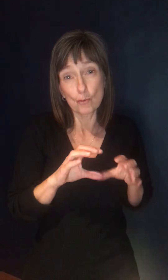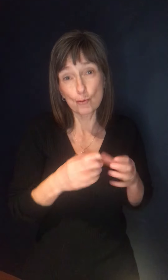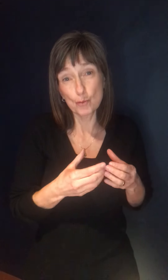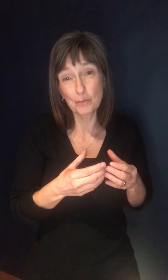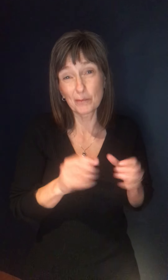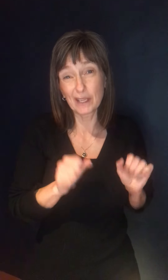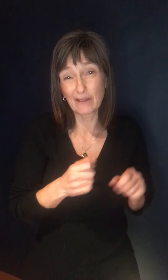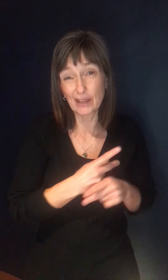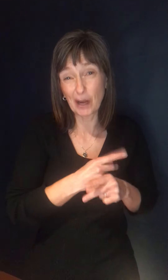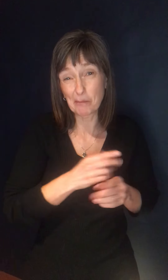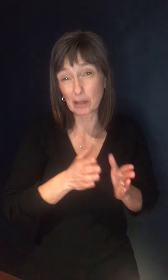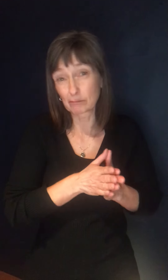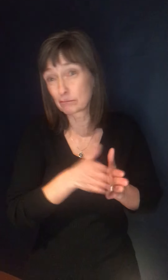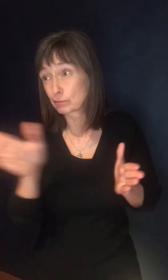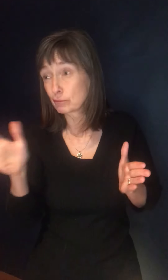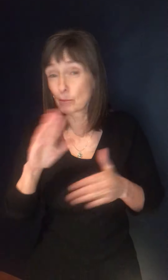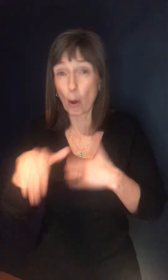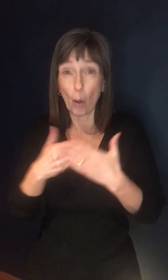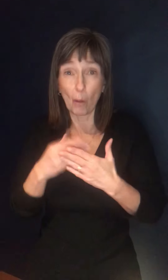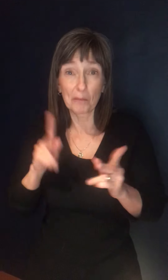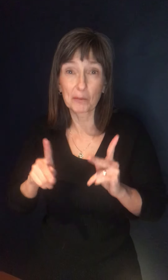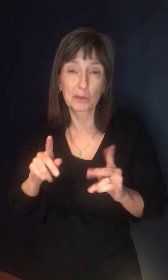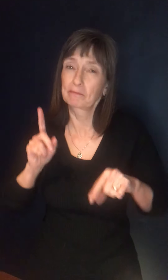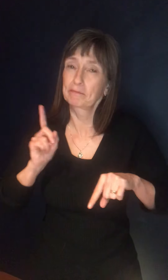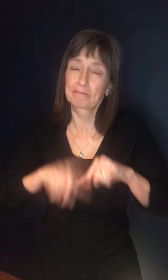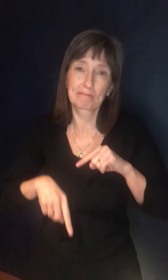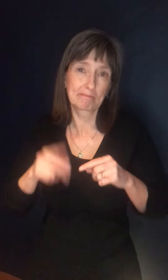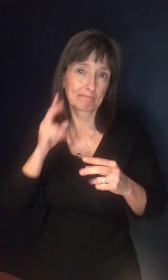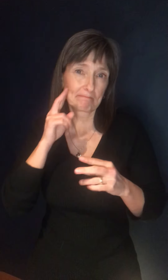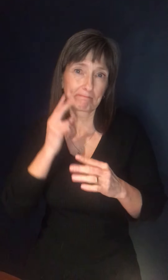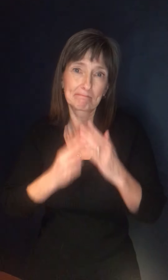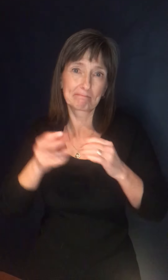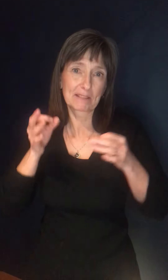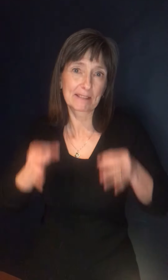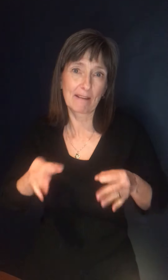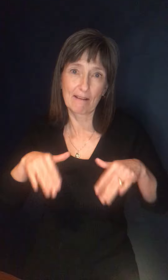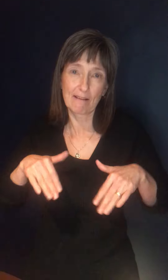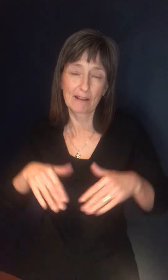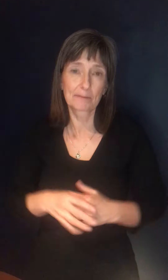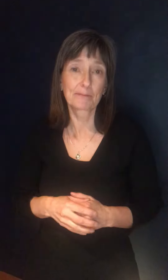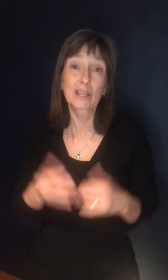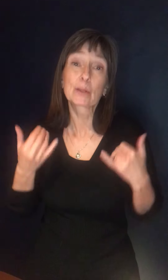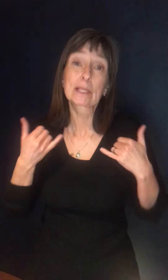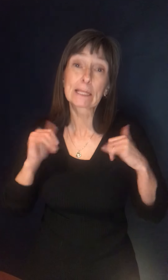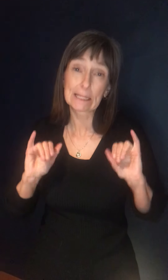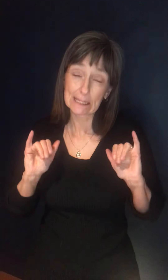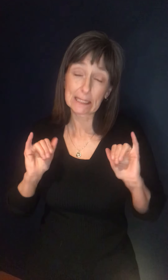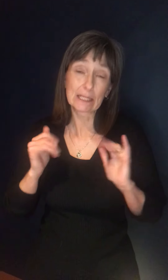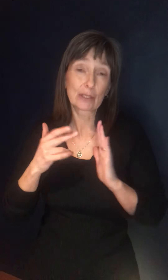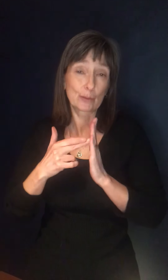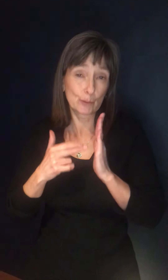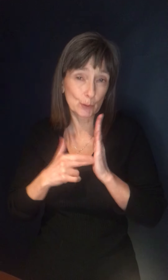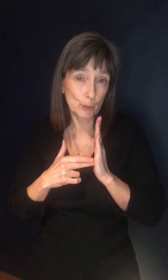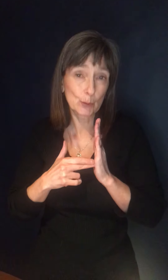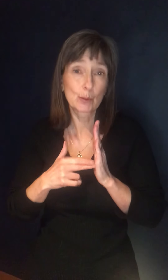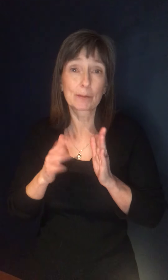in the population as a whole. Um, so for right now, we do have to still maintain those, uh, public public health measures.